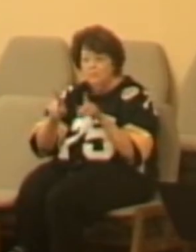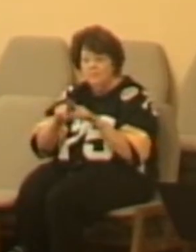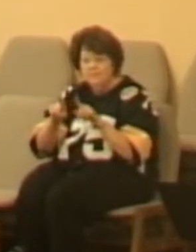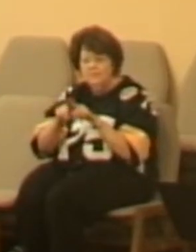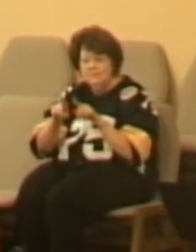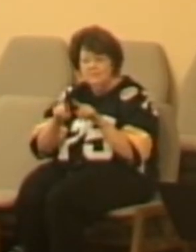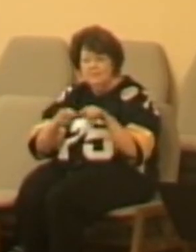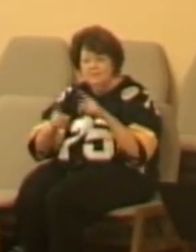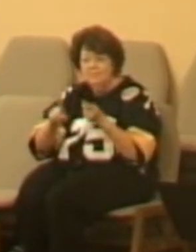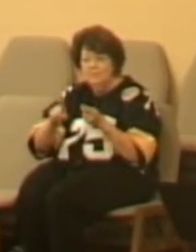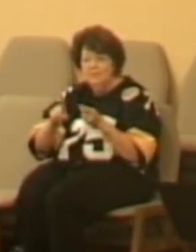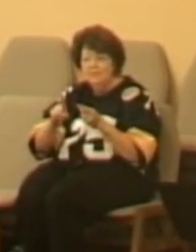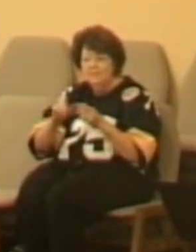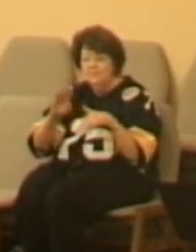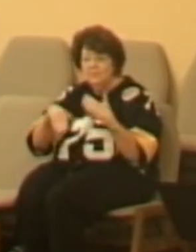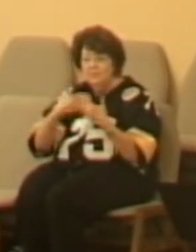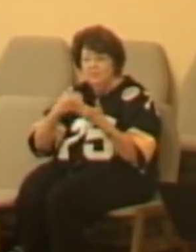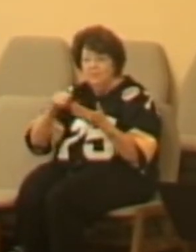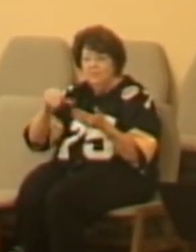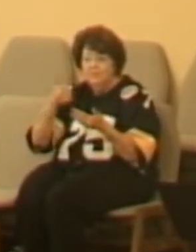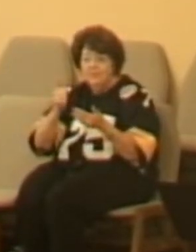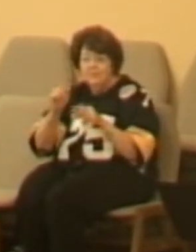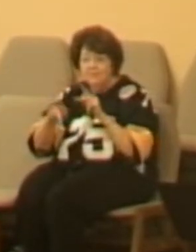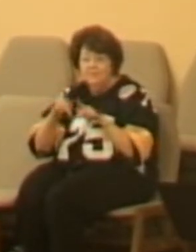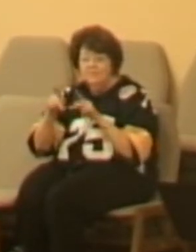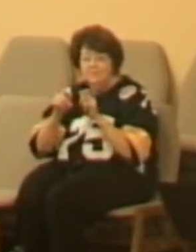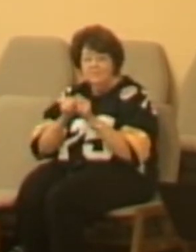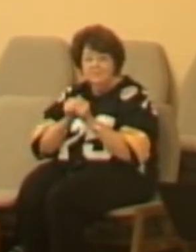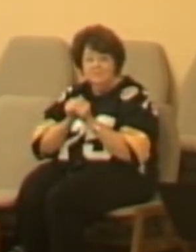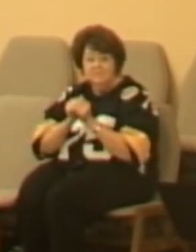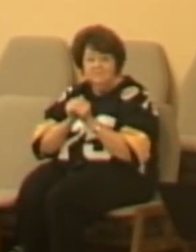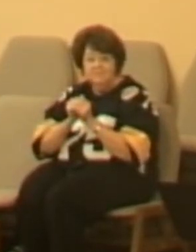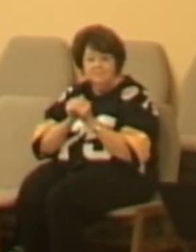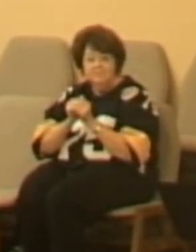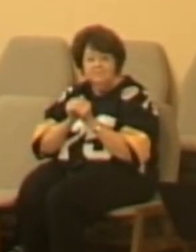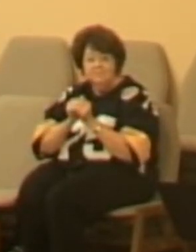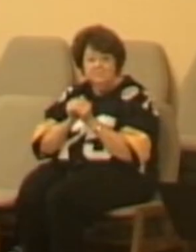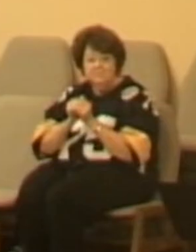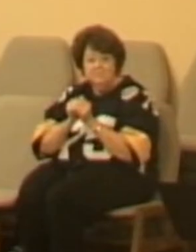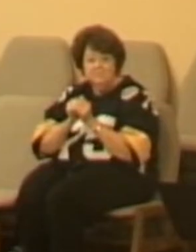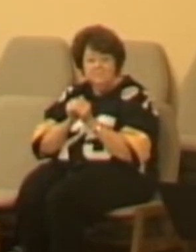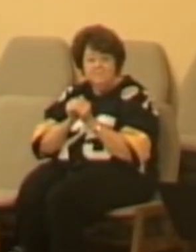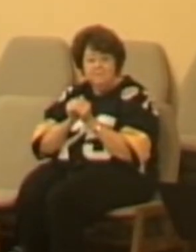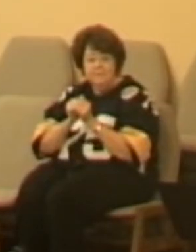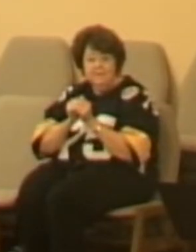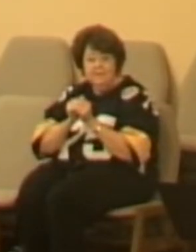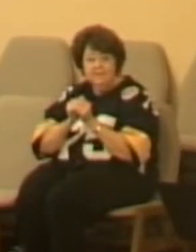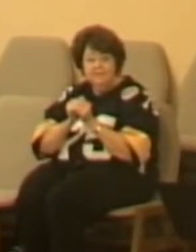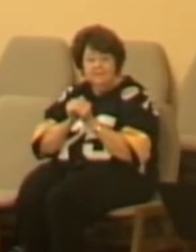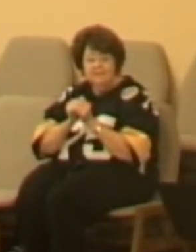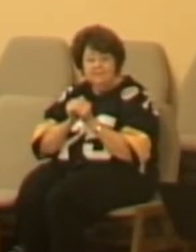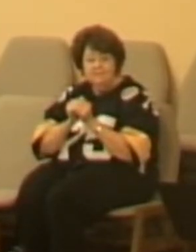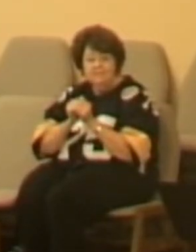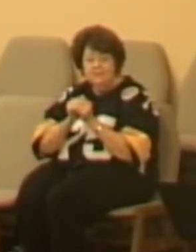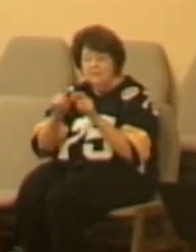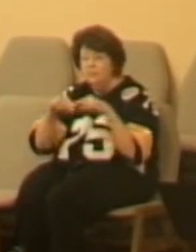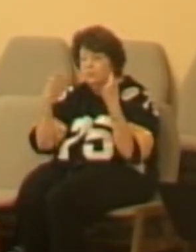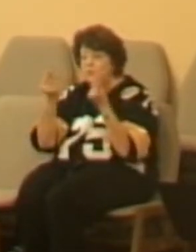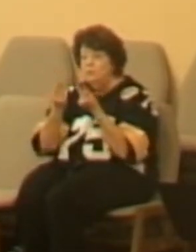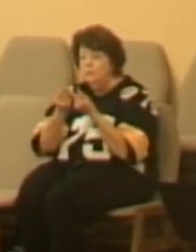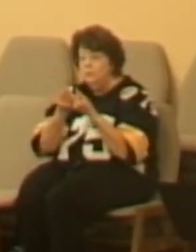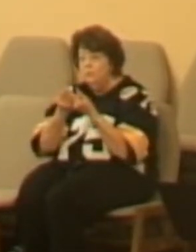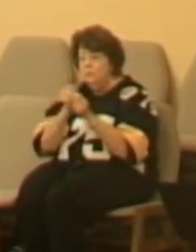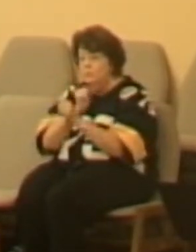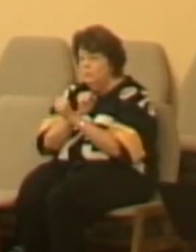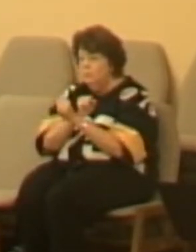The key about an organization, the power of an organization coming down the street, wherever it is, is that it all functions as one. Those of you in the military,